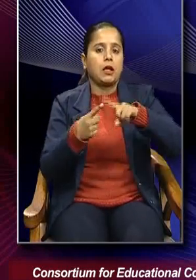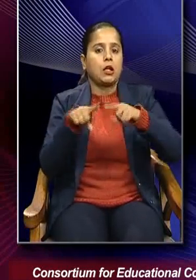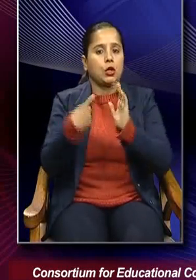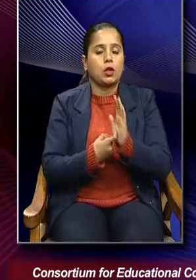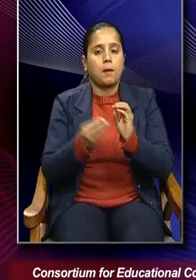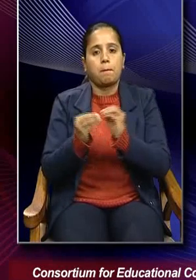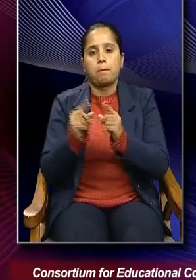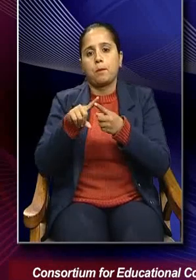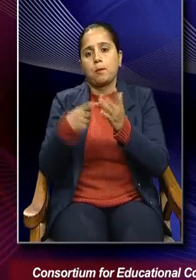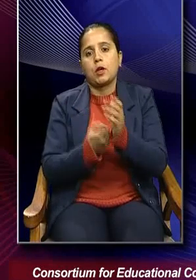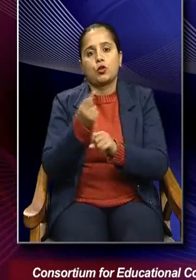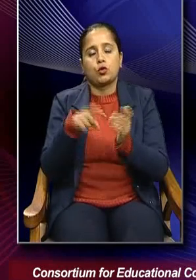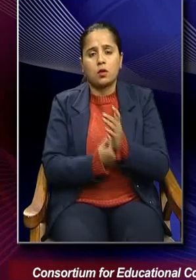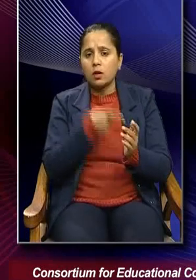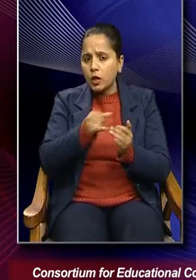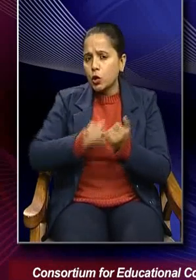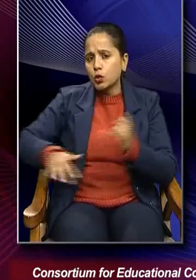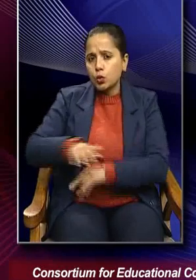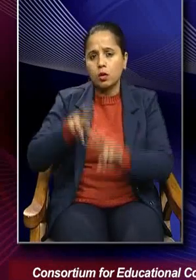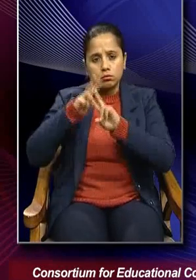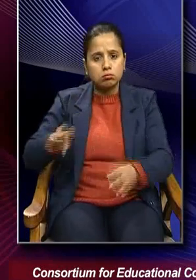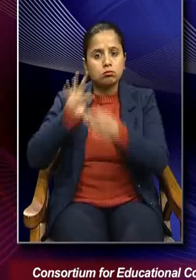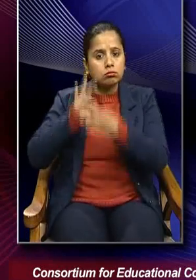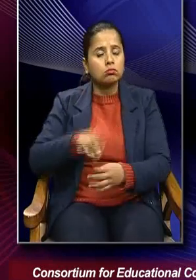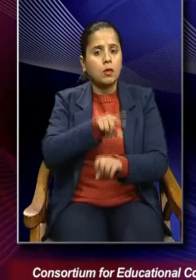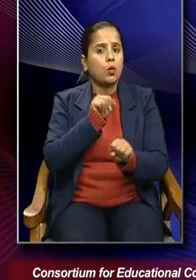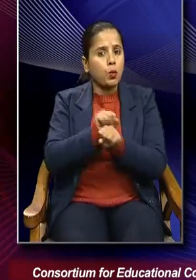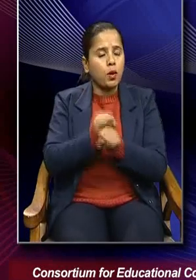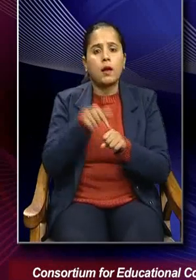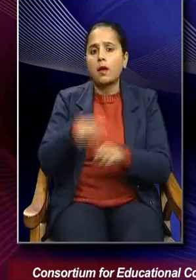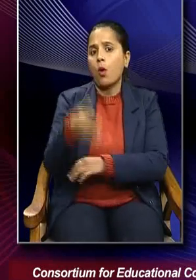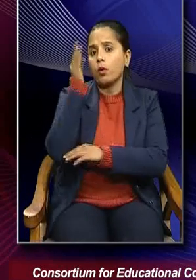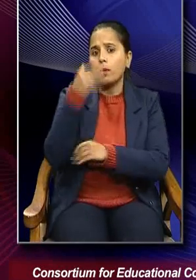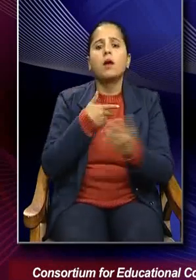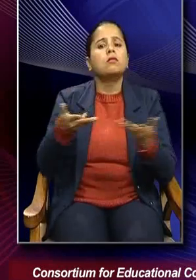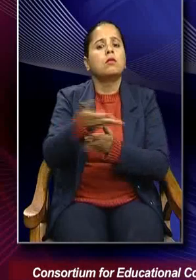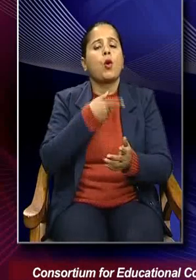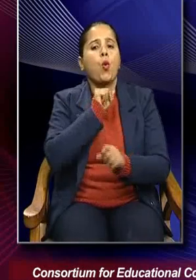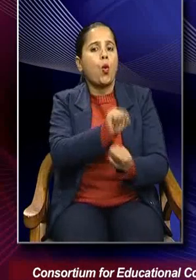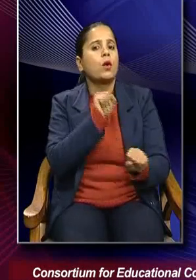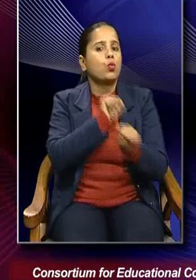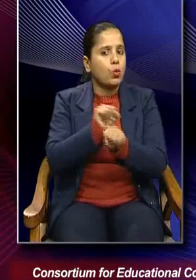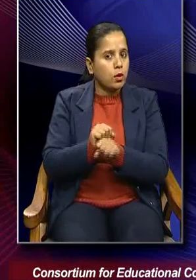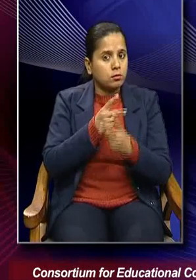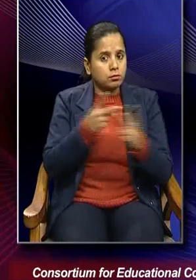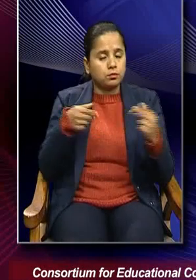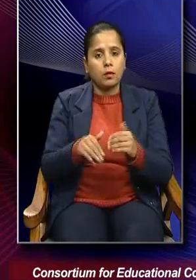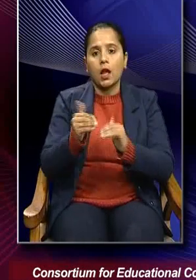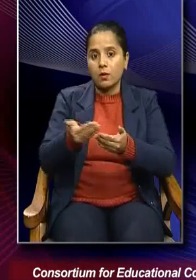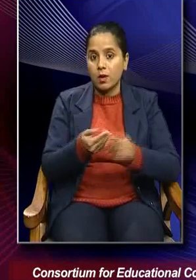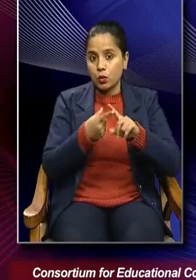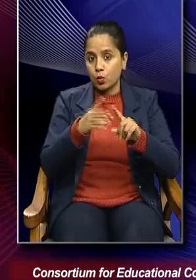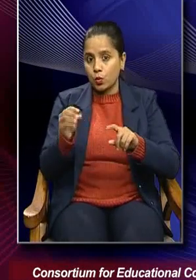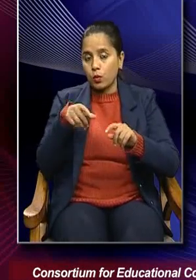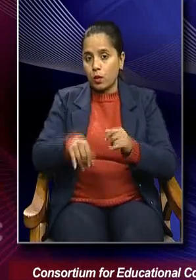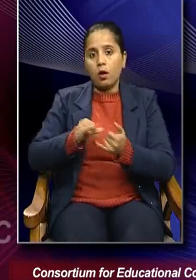contribution to sociology. And in this lecture, we are going to discuss his work, Invitation to Sociology,